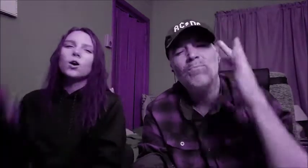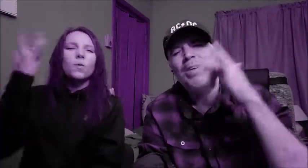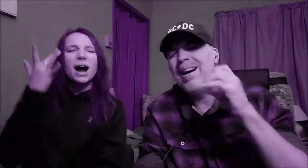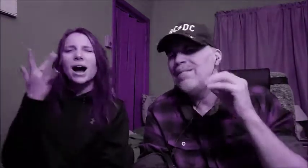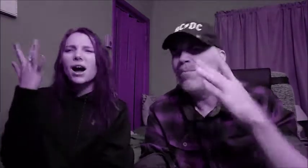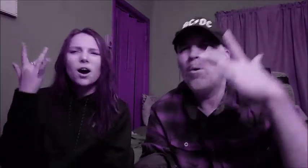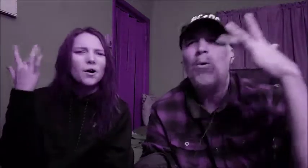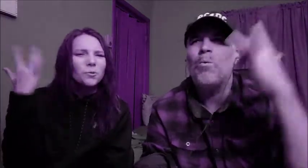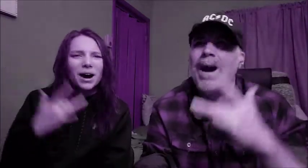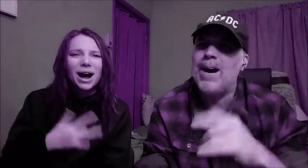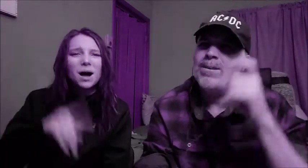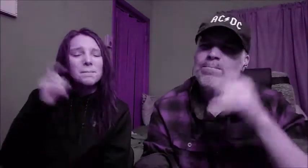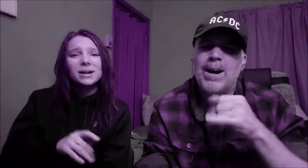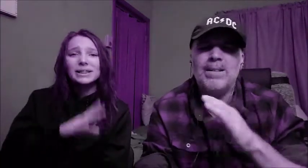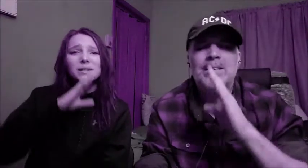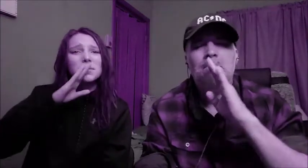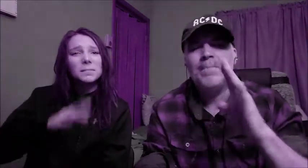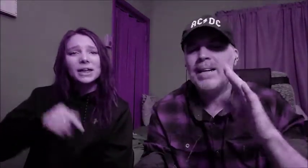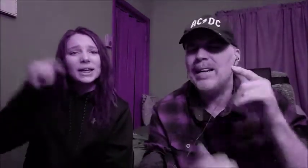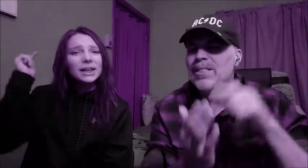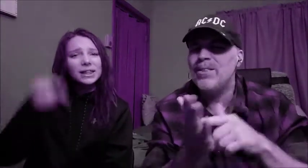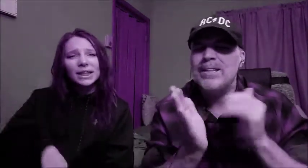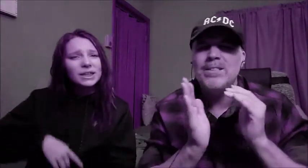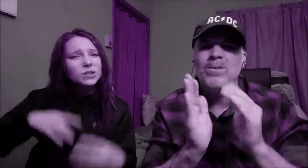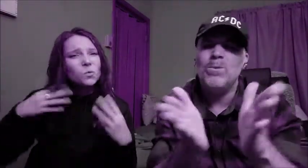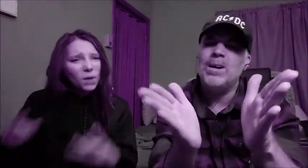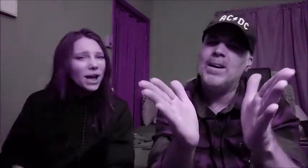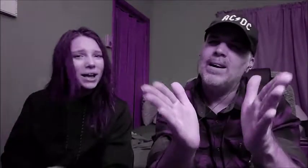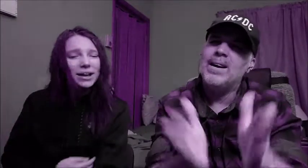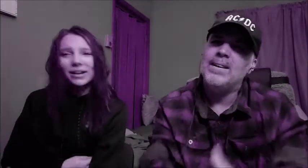Why, oh why must it be this way